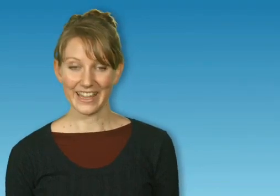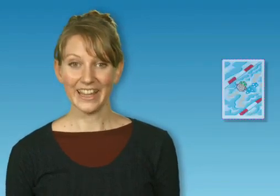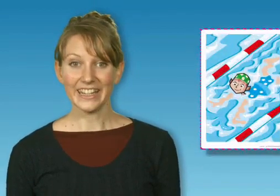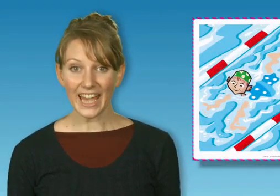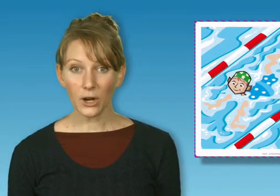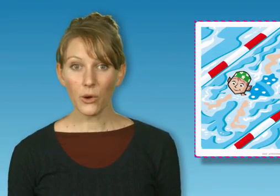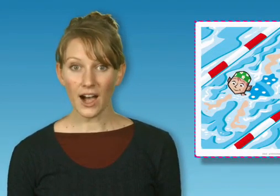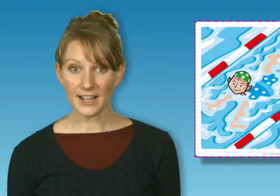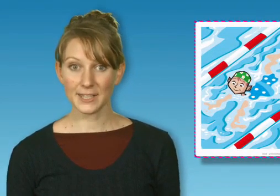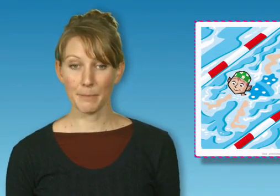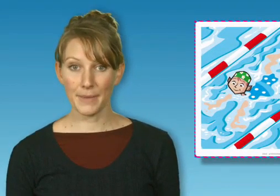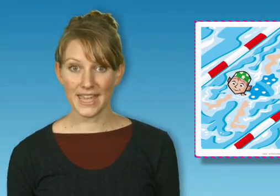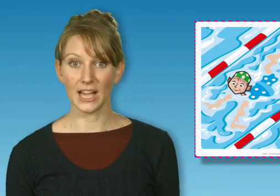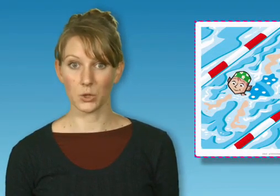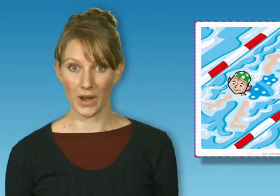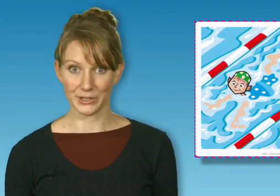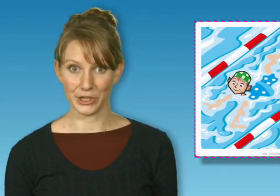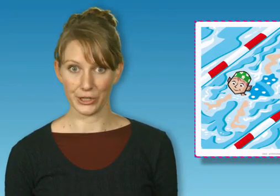now ask me a question